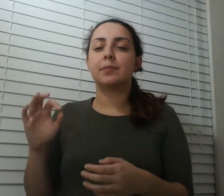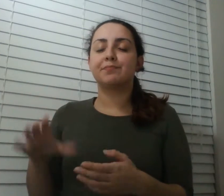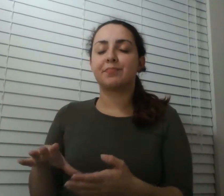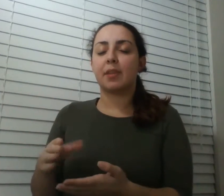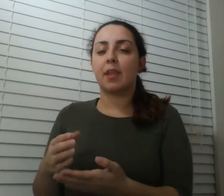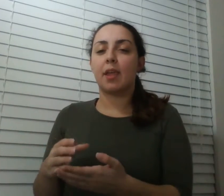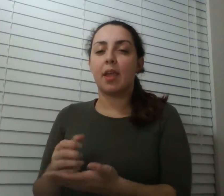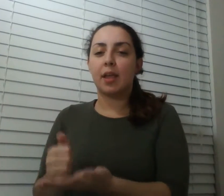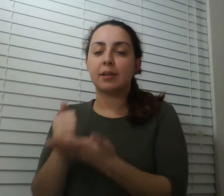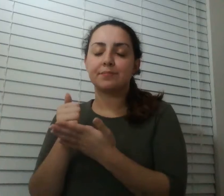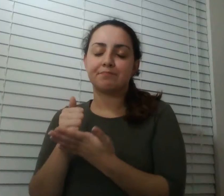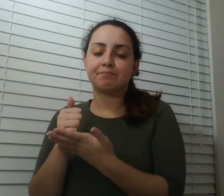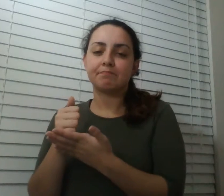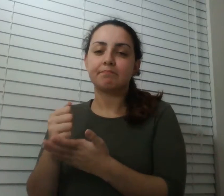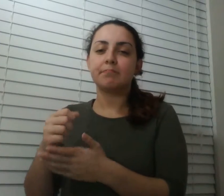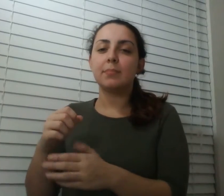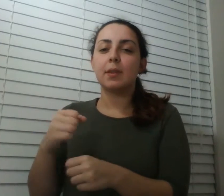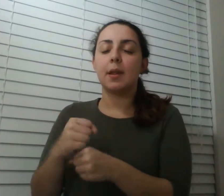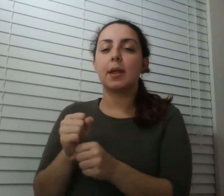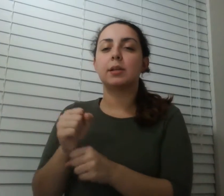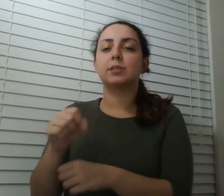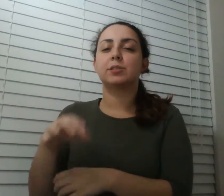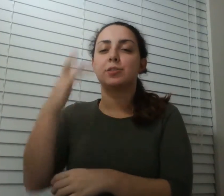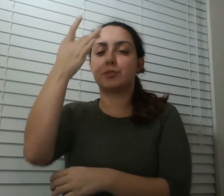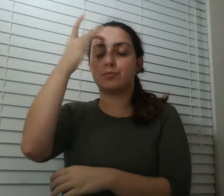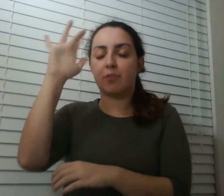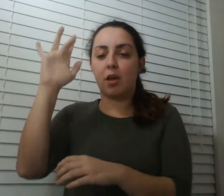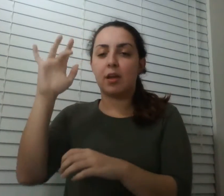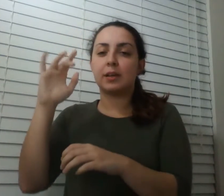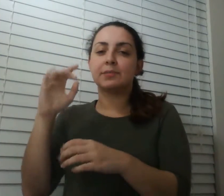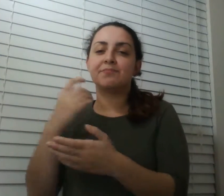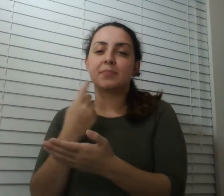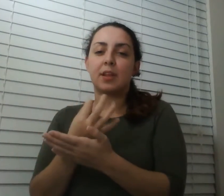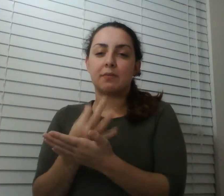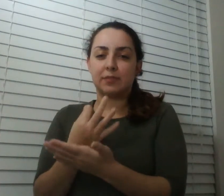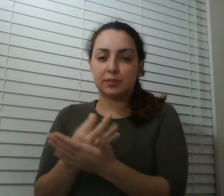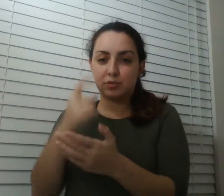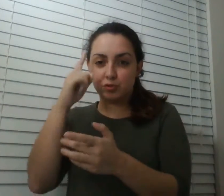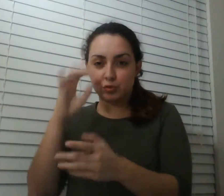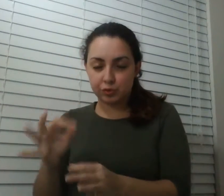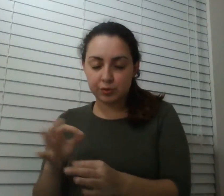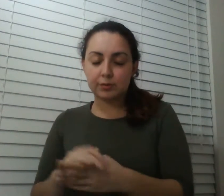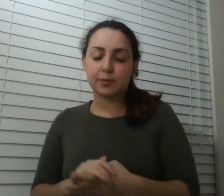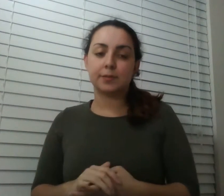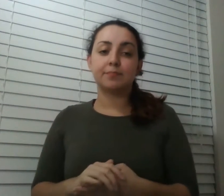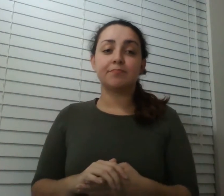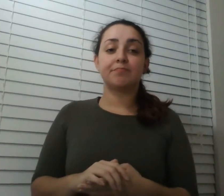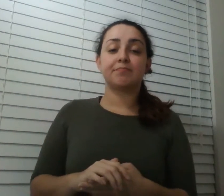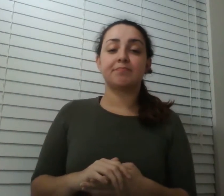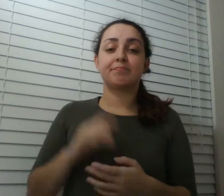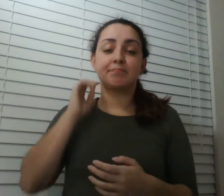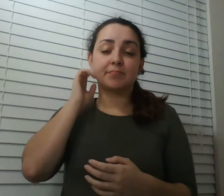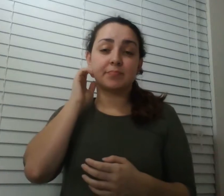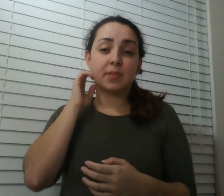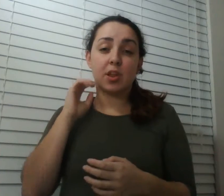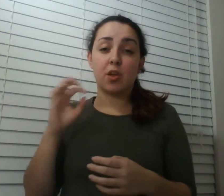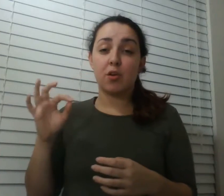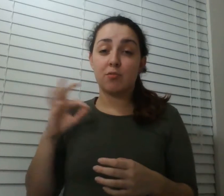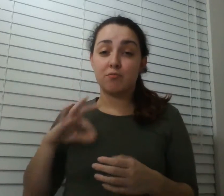the credit wise app from capital one with credit wise you can keep an eye on your transunion credit score get alerts each time your credit is pulled and when your credit report